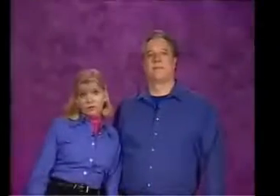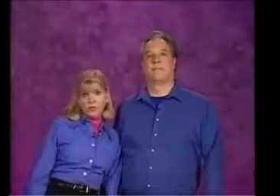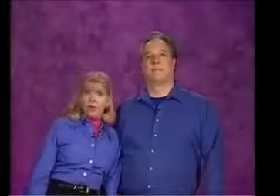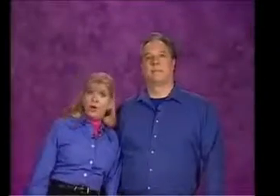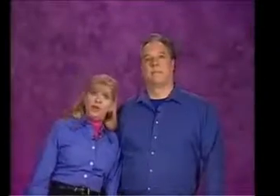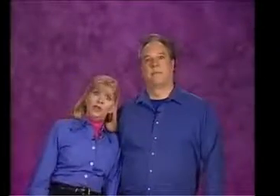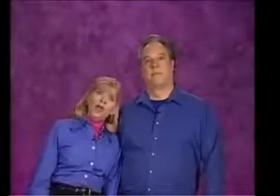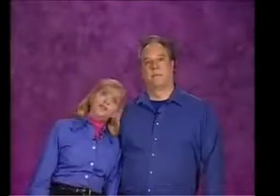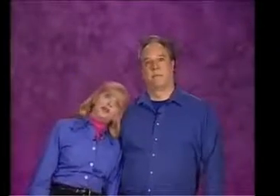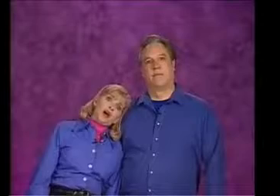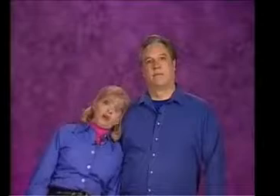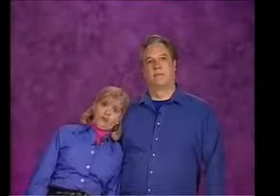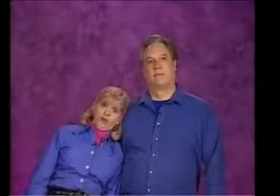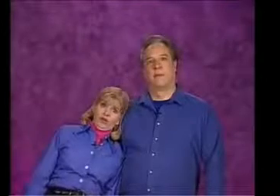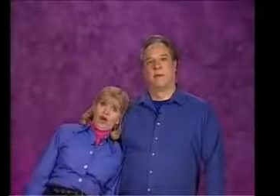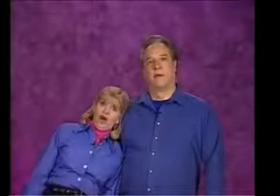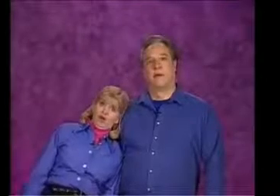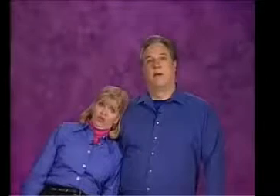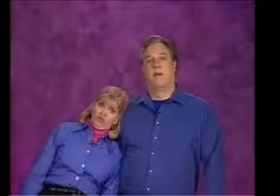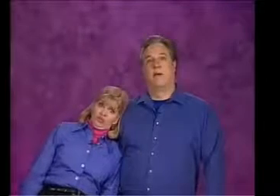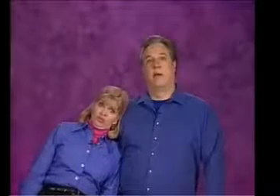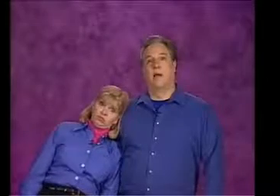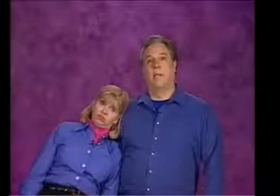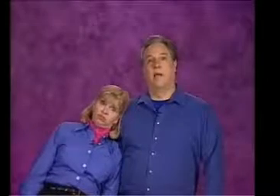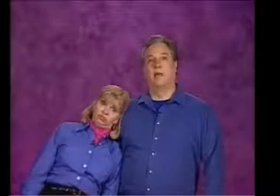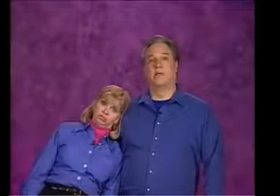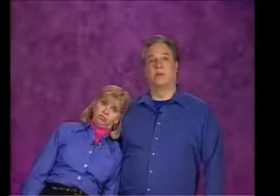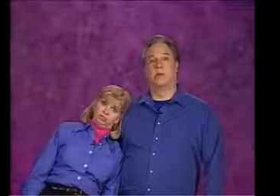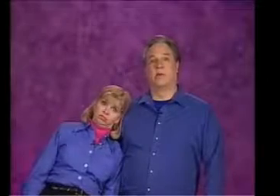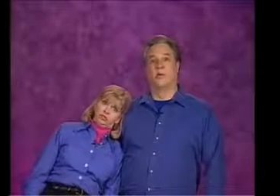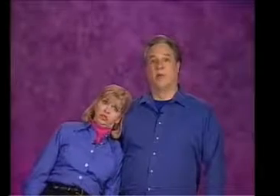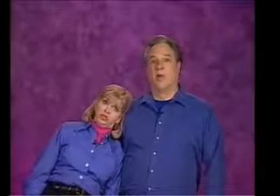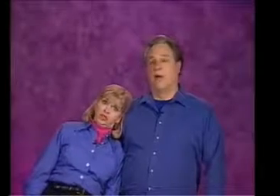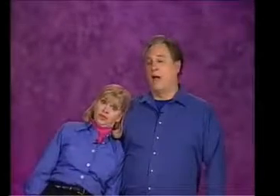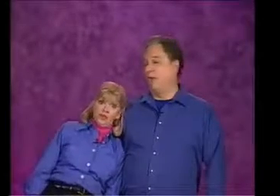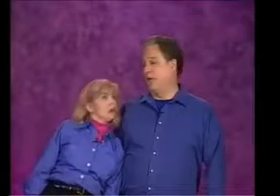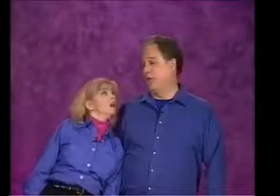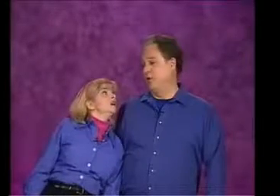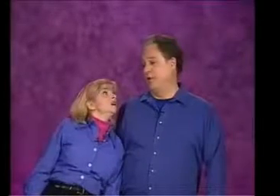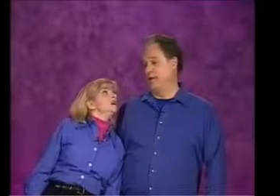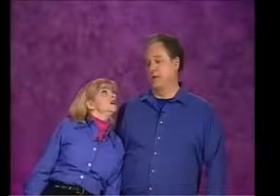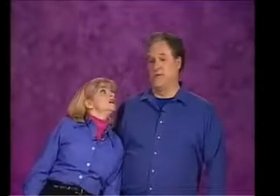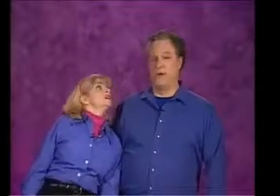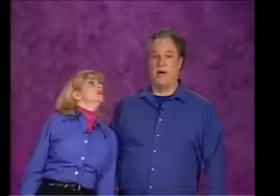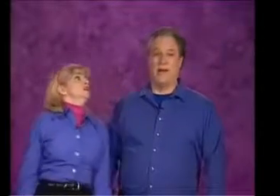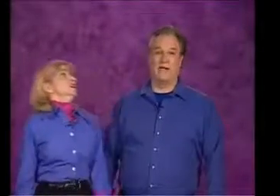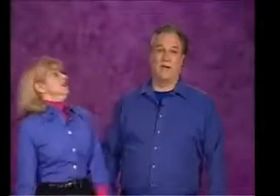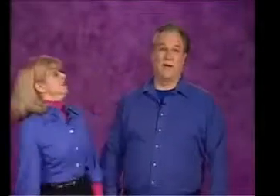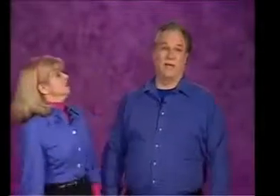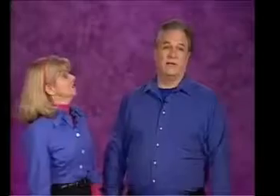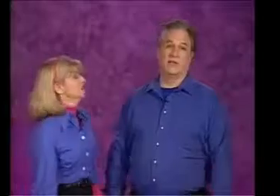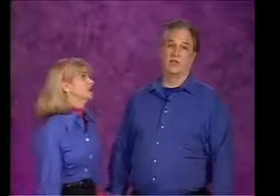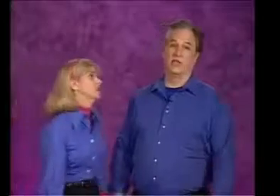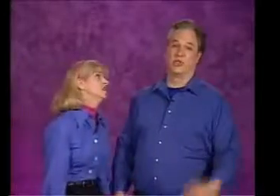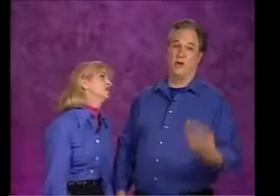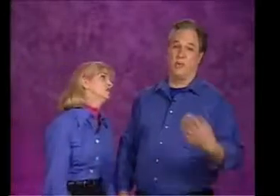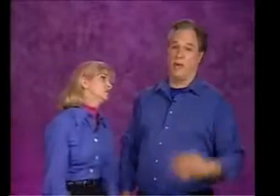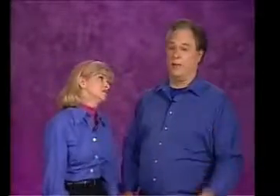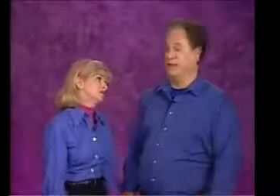Boy, that tired me out. Yeah, me too. I'm not used to such varied activities in such a short amount of